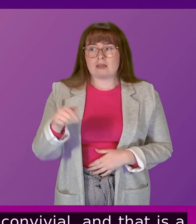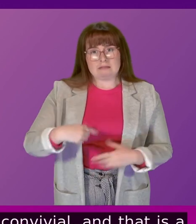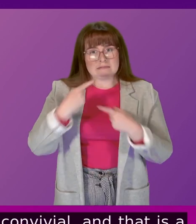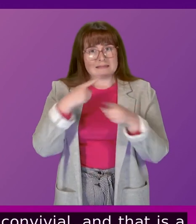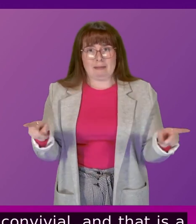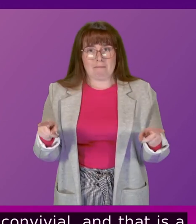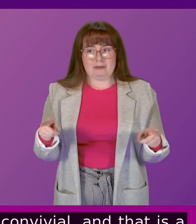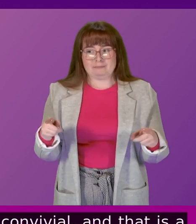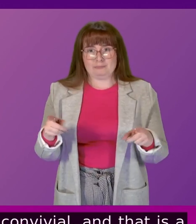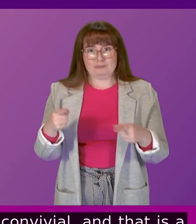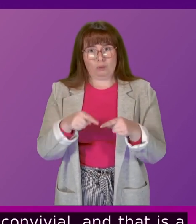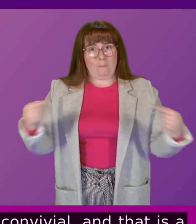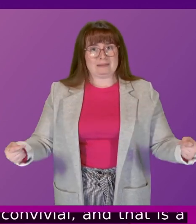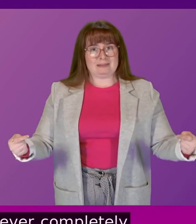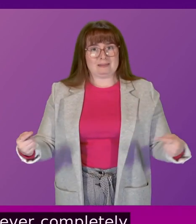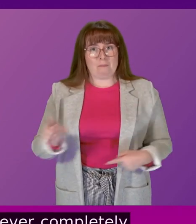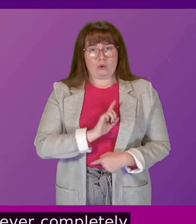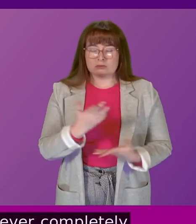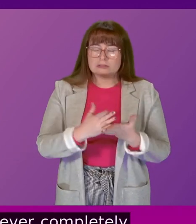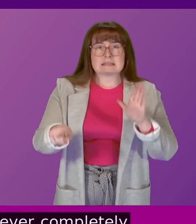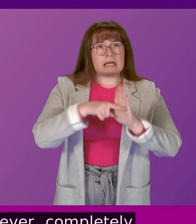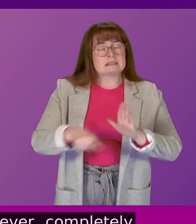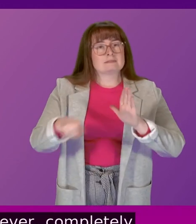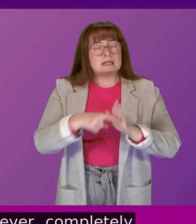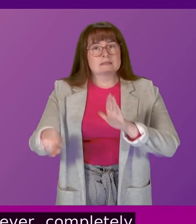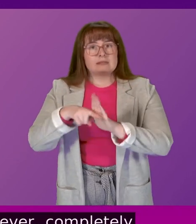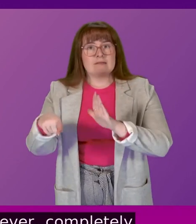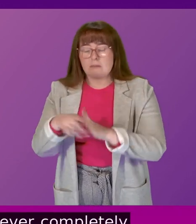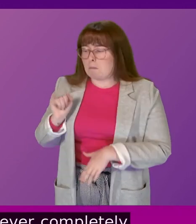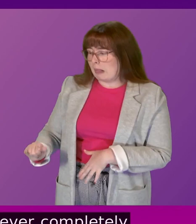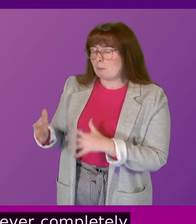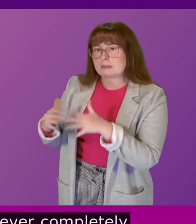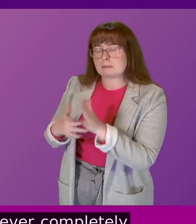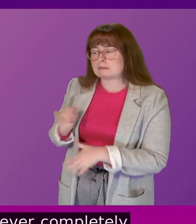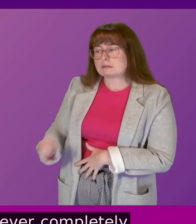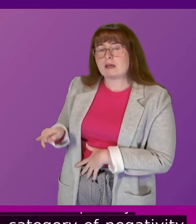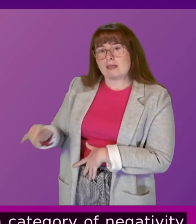undermines that because it's a category of negativity that is blaming Westminster